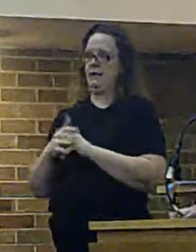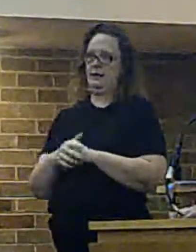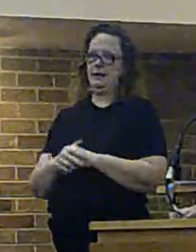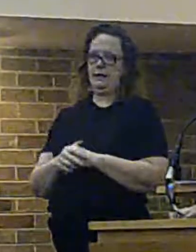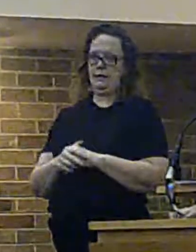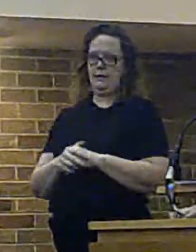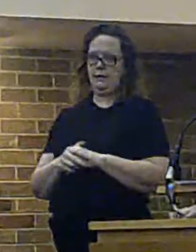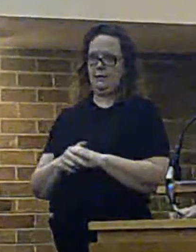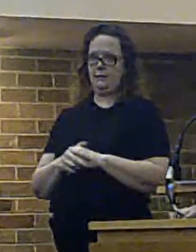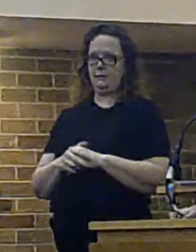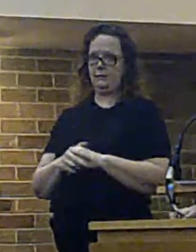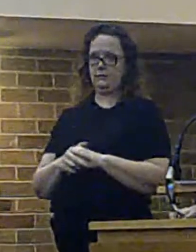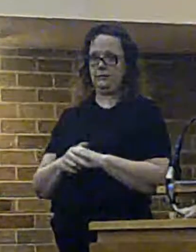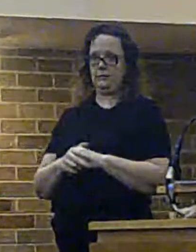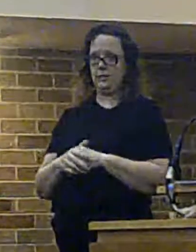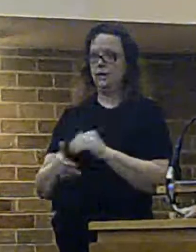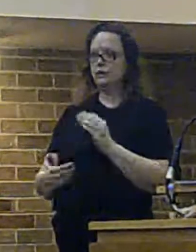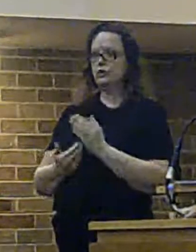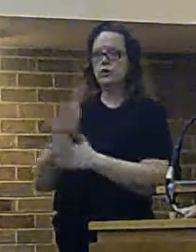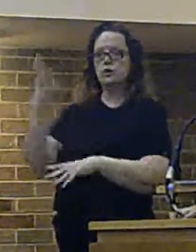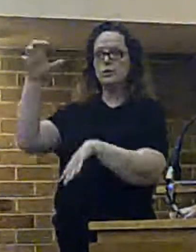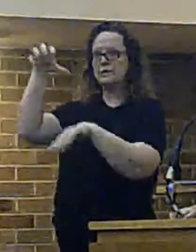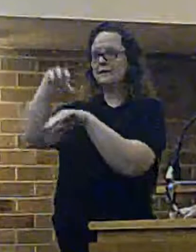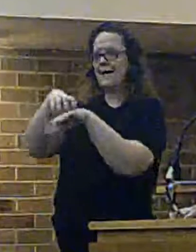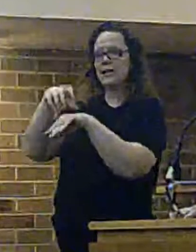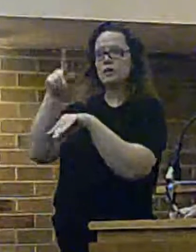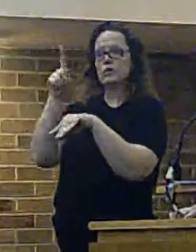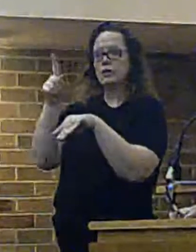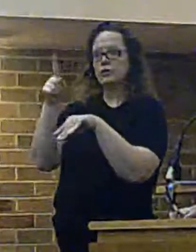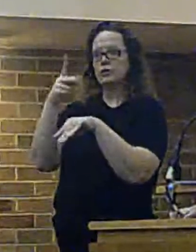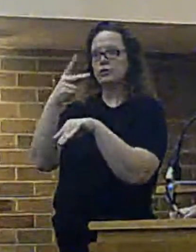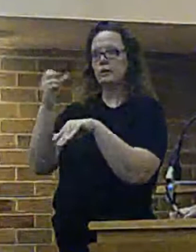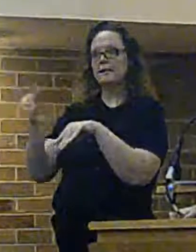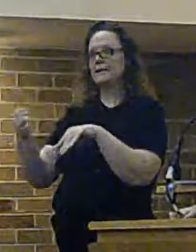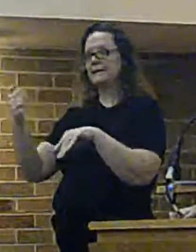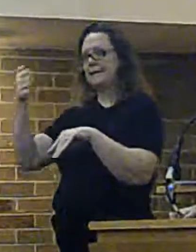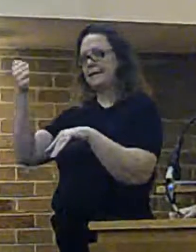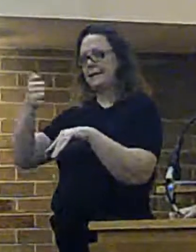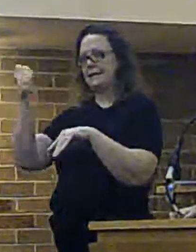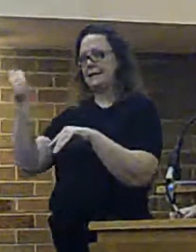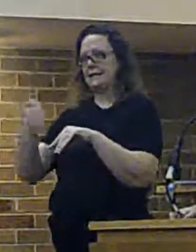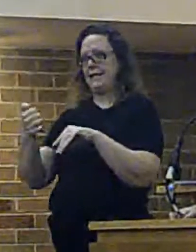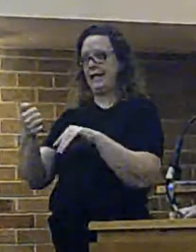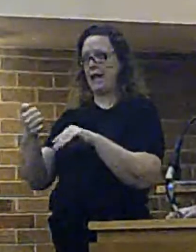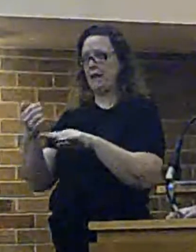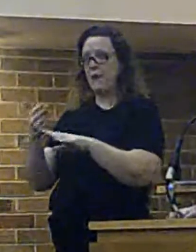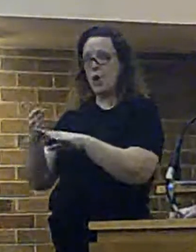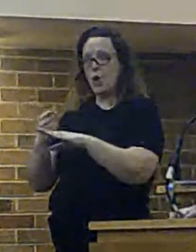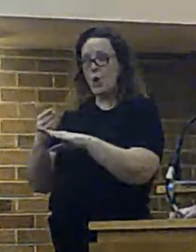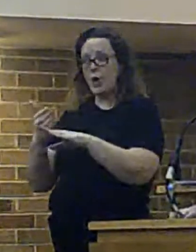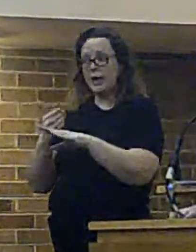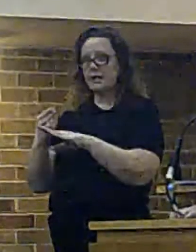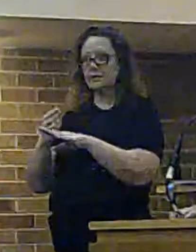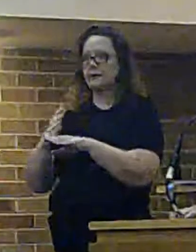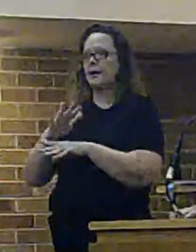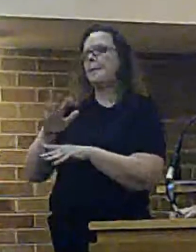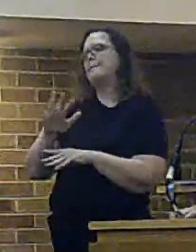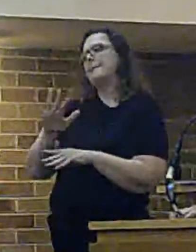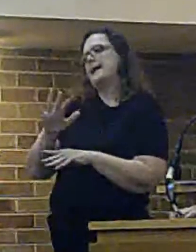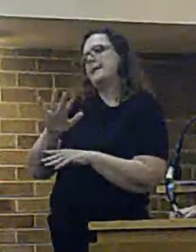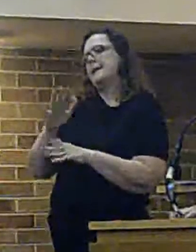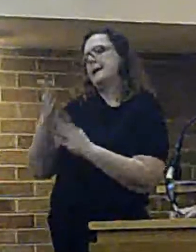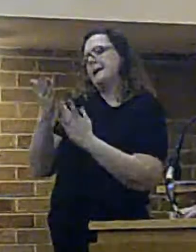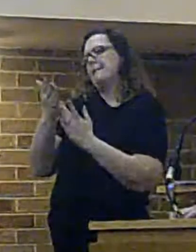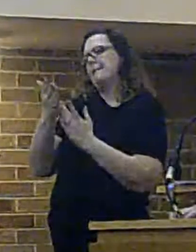That means we are not going to have a new fire station until 2016 at the earliest, probably mid-2016.